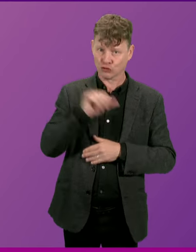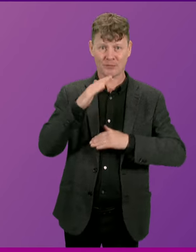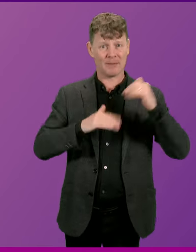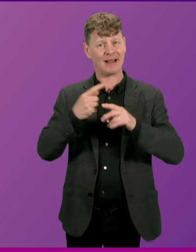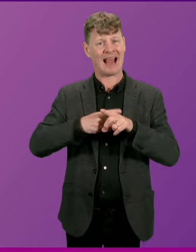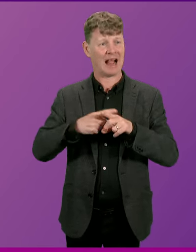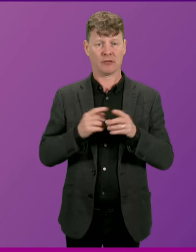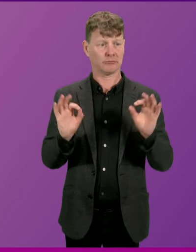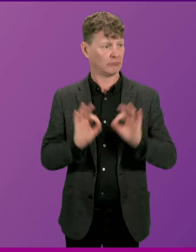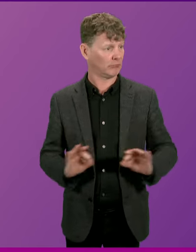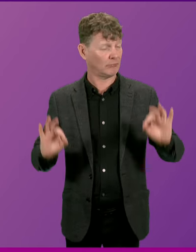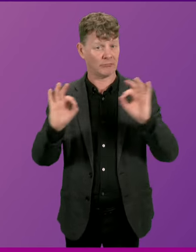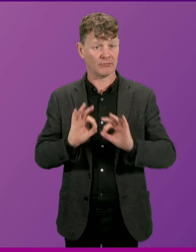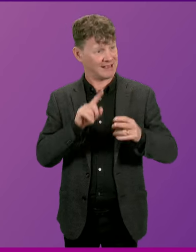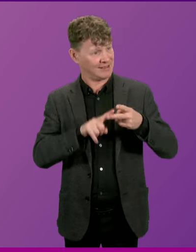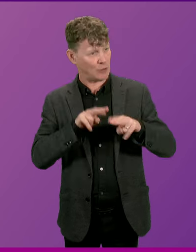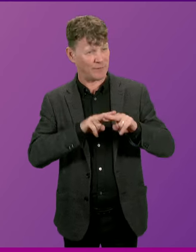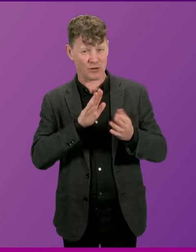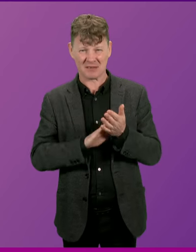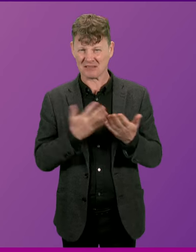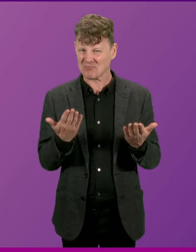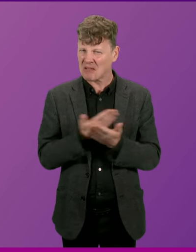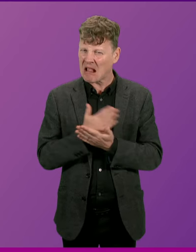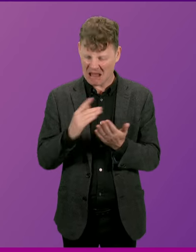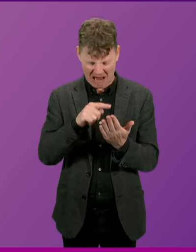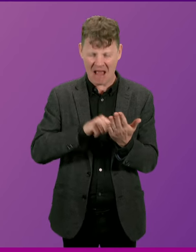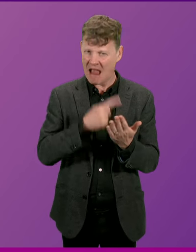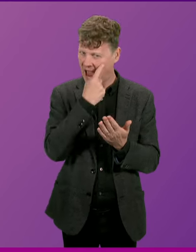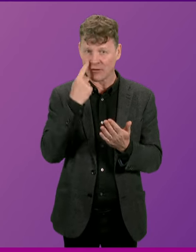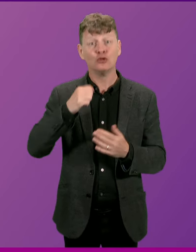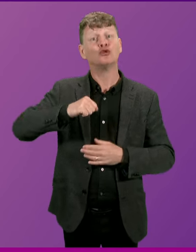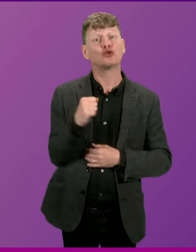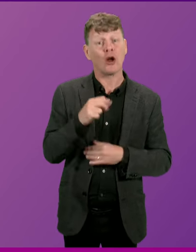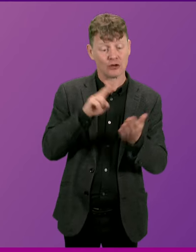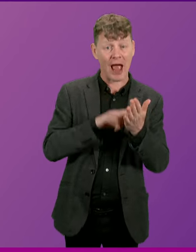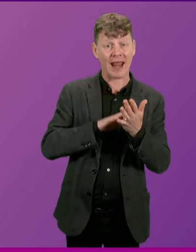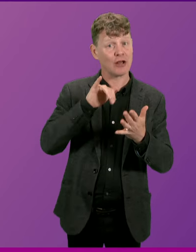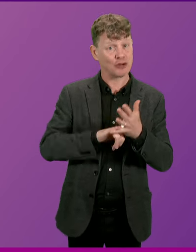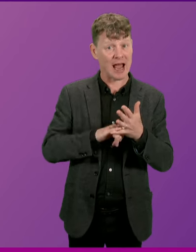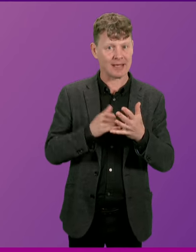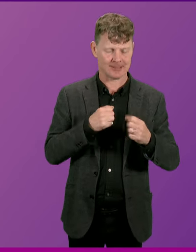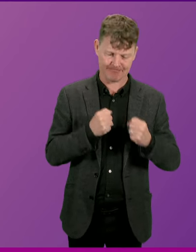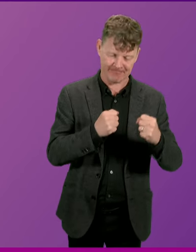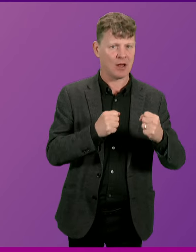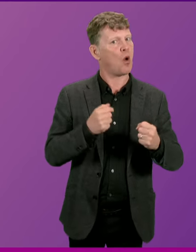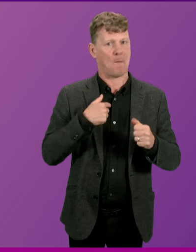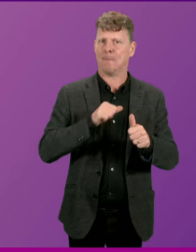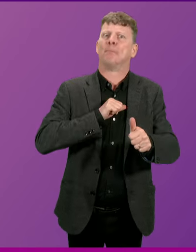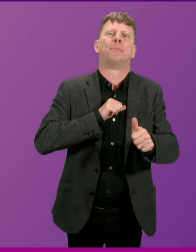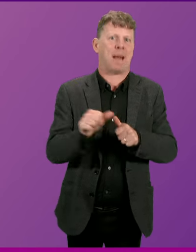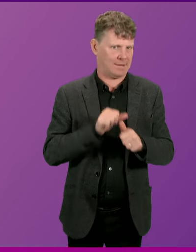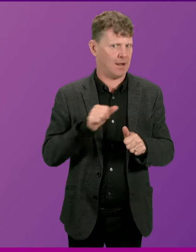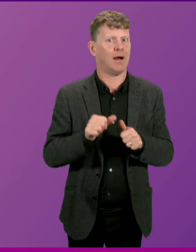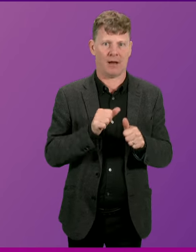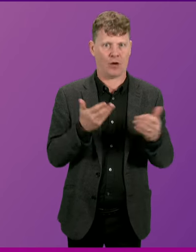Does the Deputy First Minister agree that the evidence is clear that Scotland's NHS, with all its challenges, is in better shape